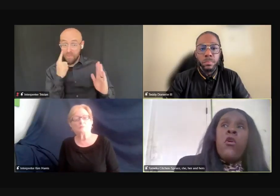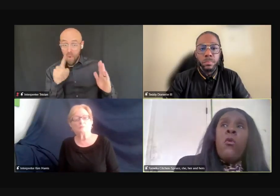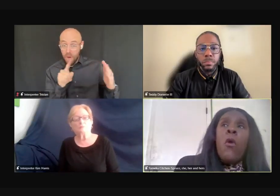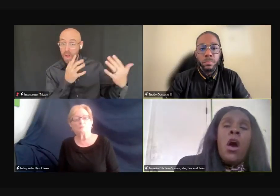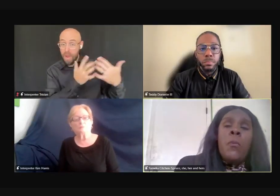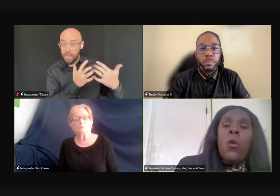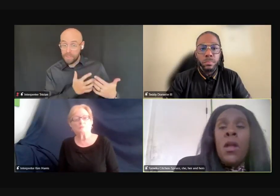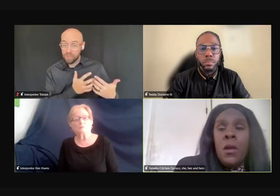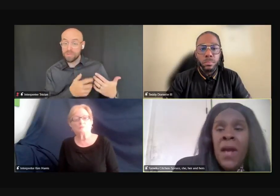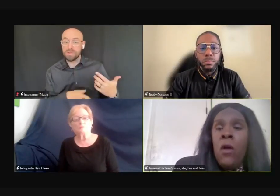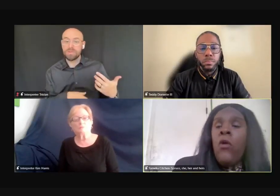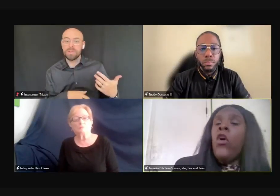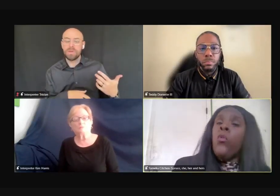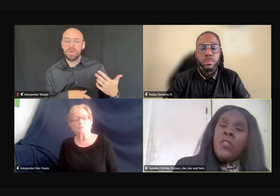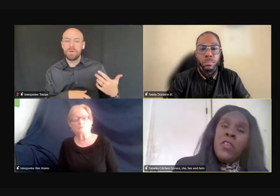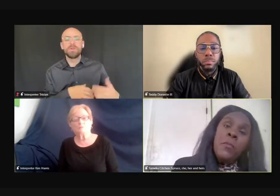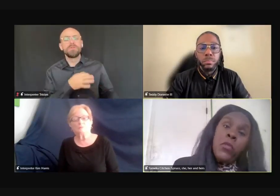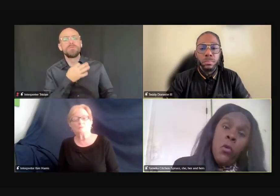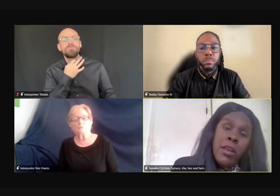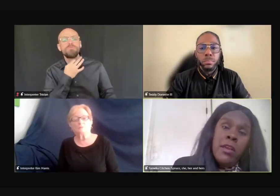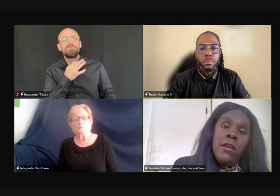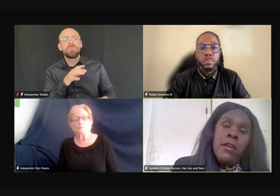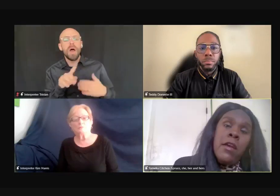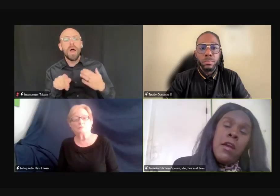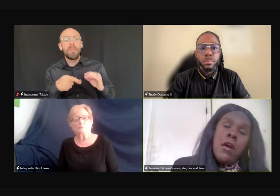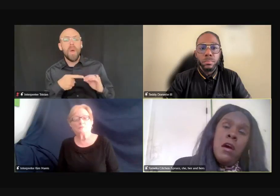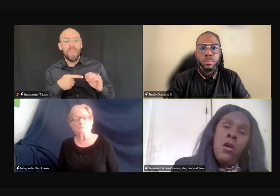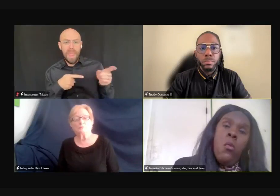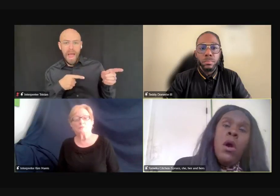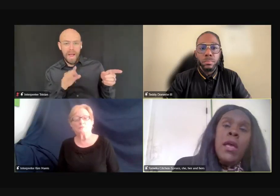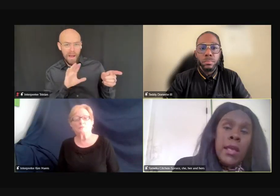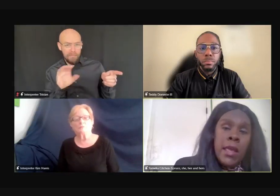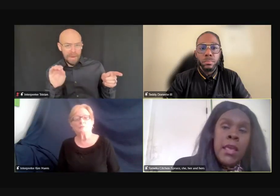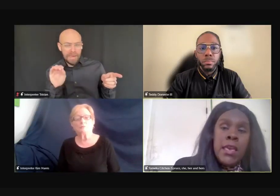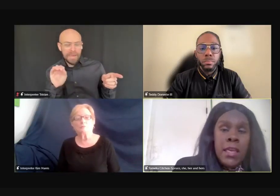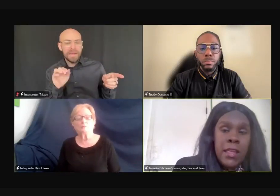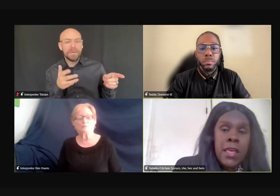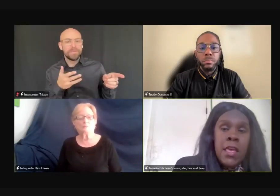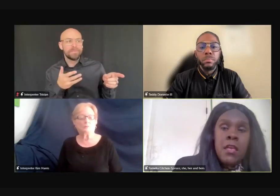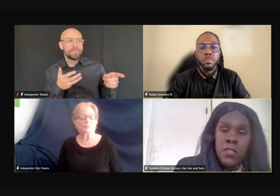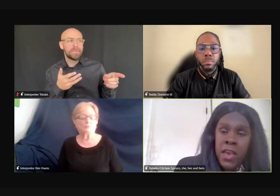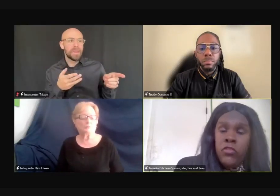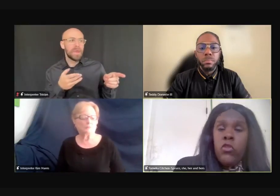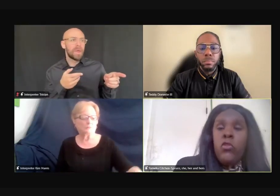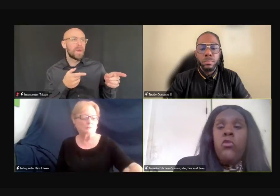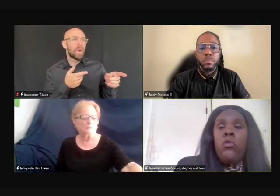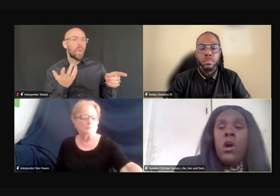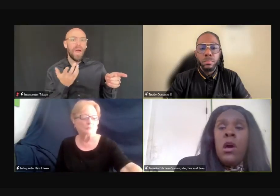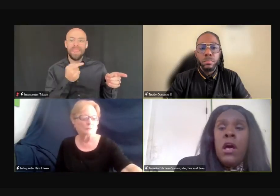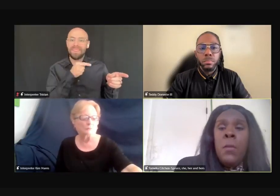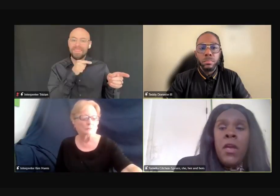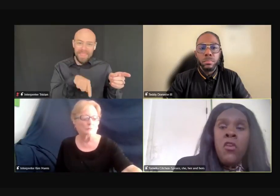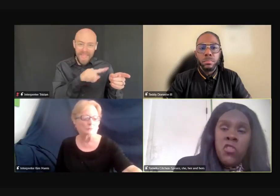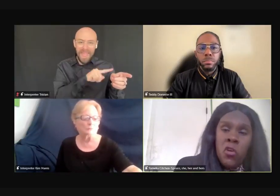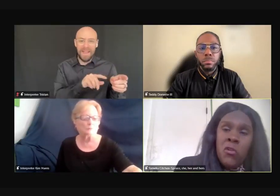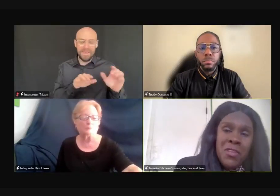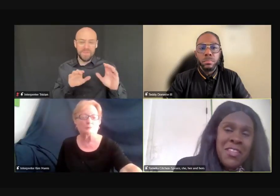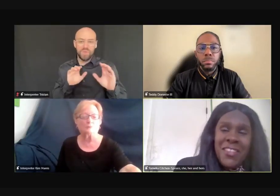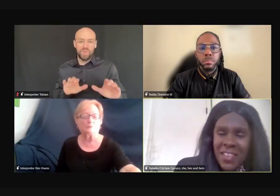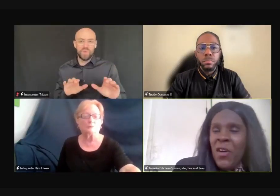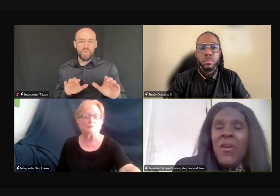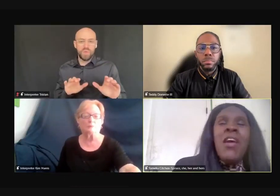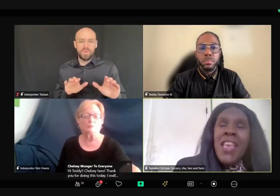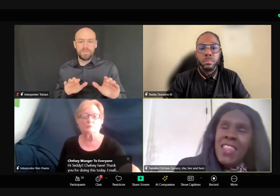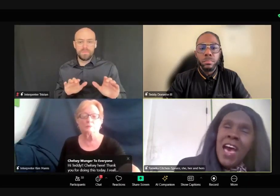And so, uh, but what about with the employer, uh, what can they do? Um, so,